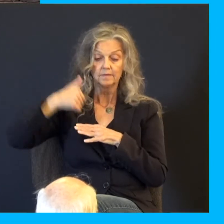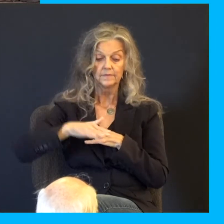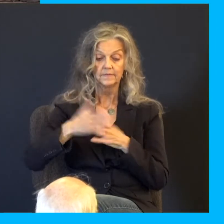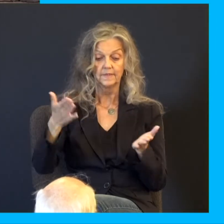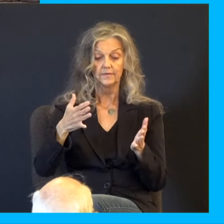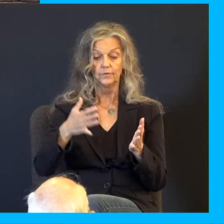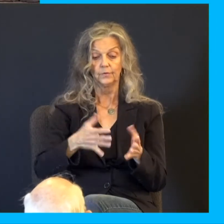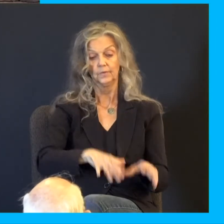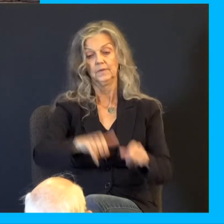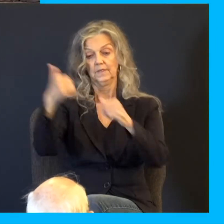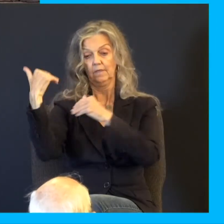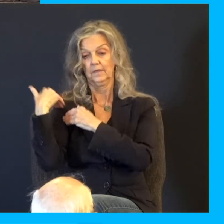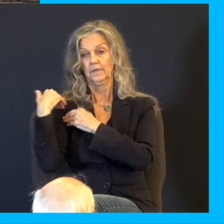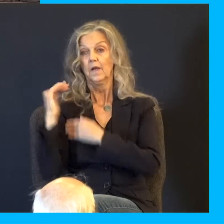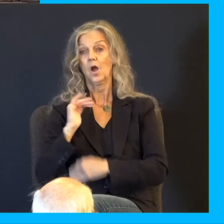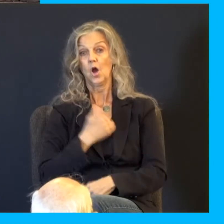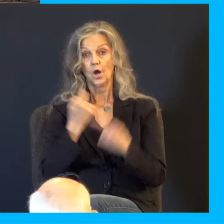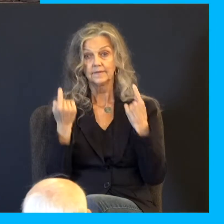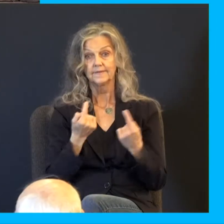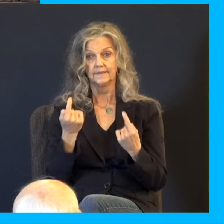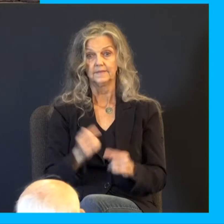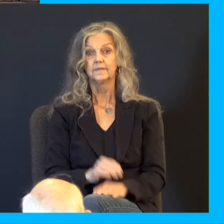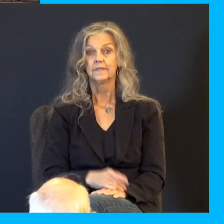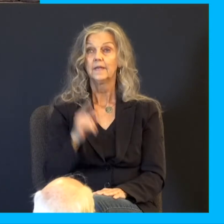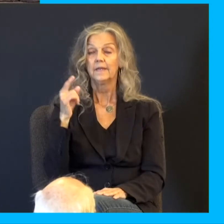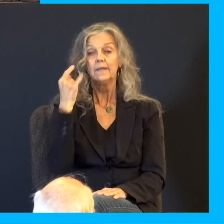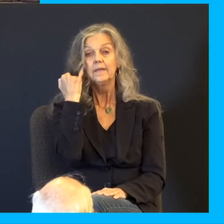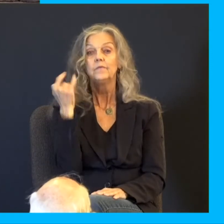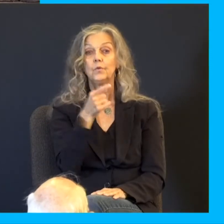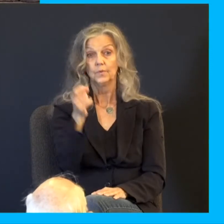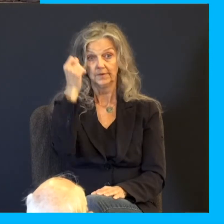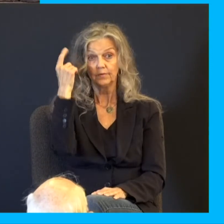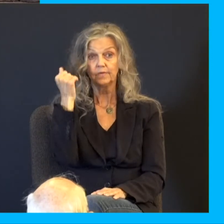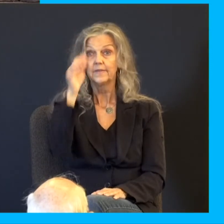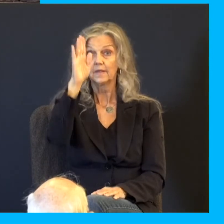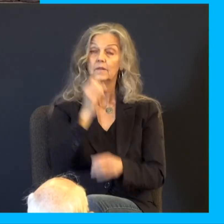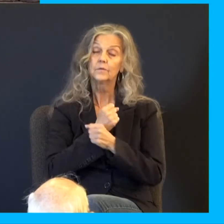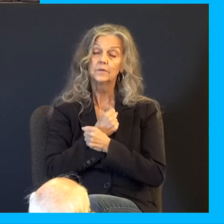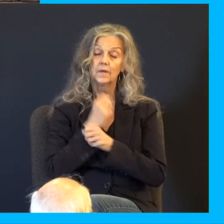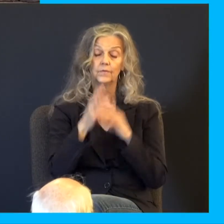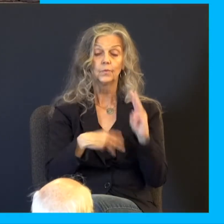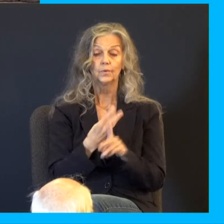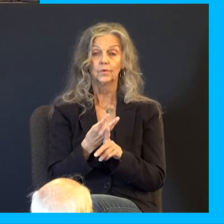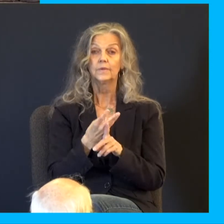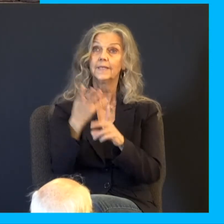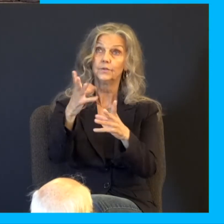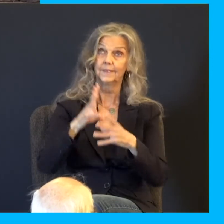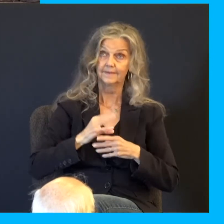that if you would actually come to the understanding that he so loved the world, if you believe upon him, he will dismiss your case and forgive your sin, that you